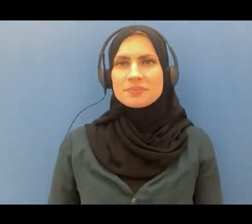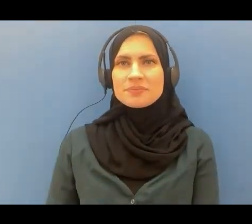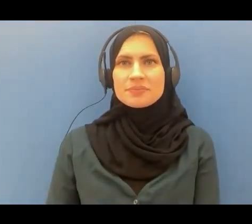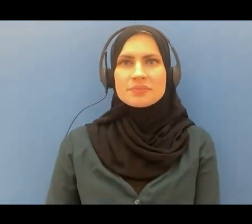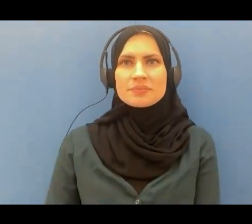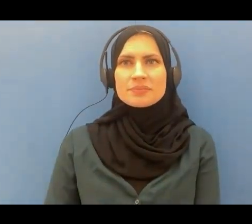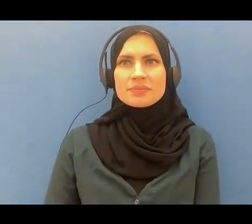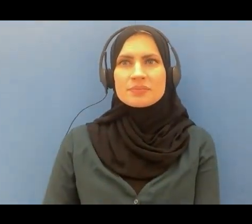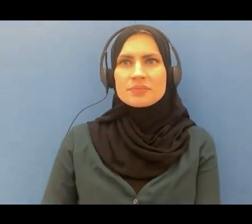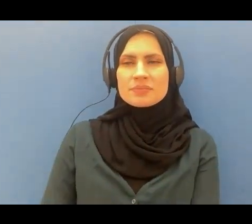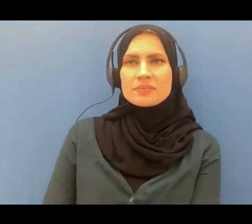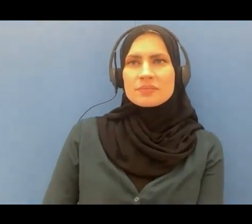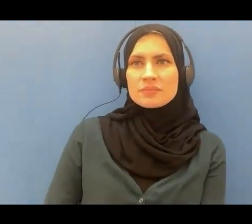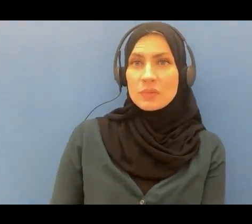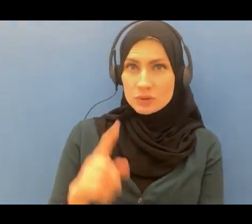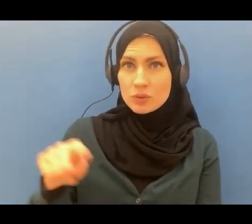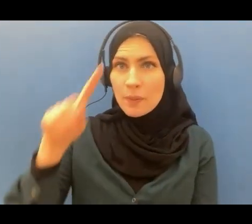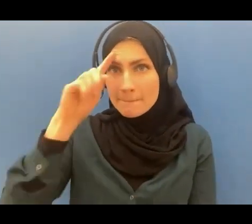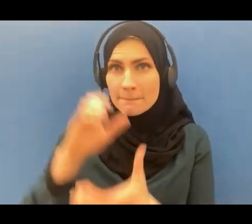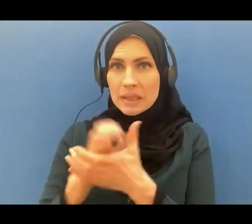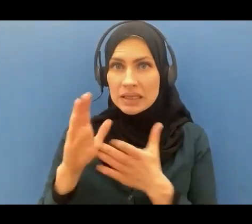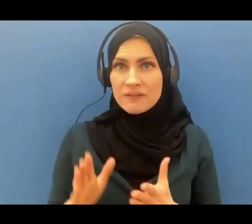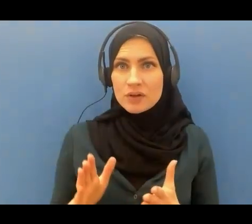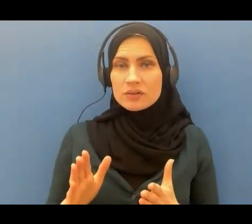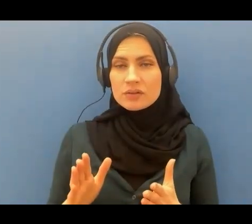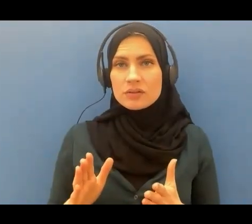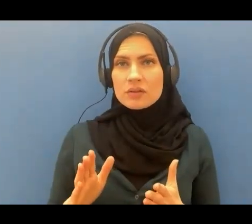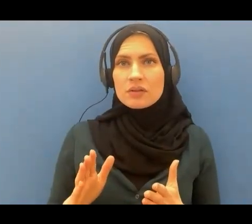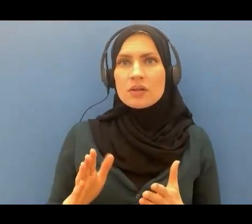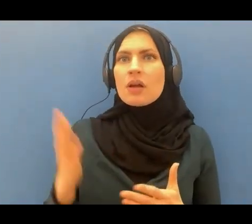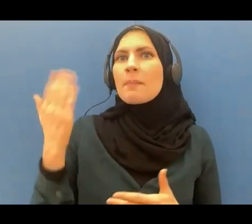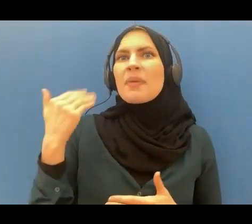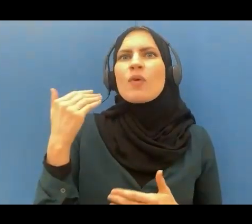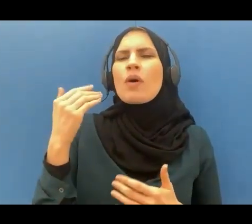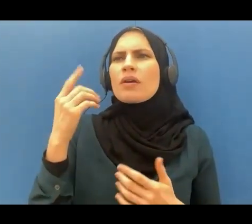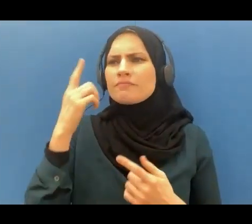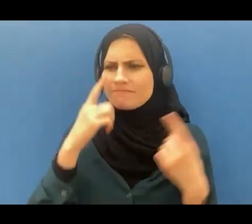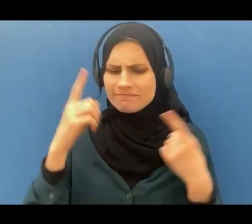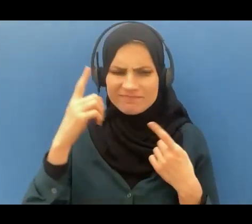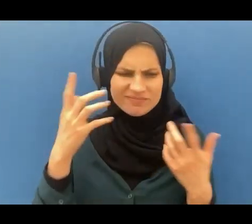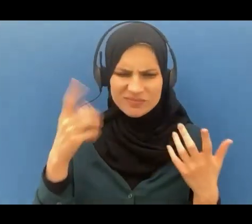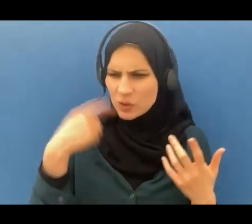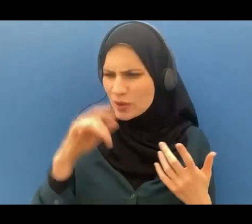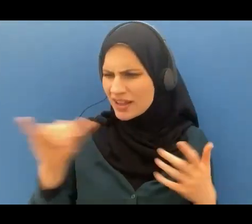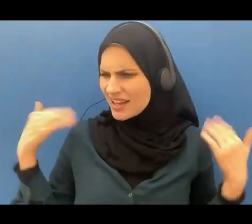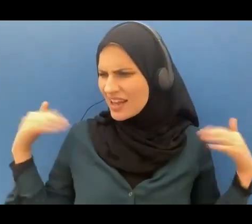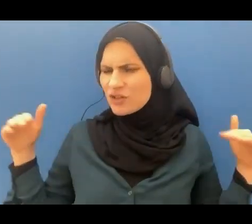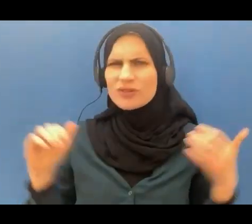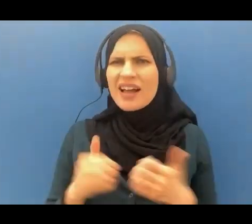you the believers who imagined how the angels look like you made statues of angels